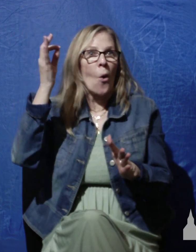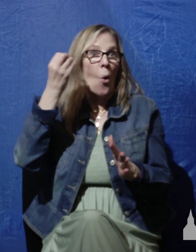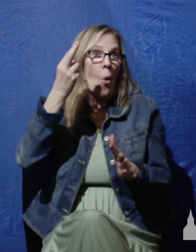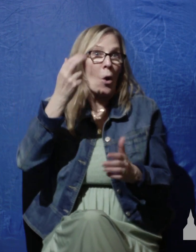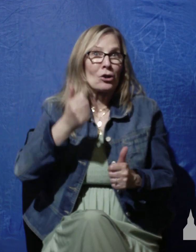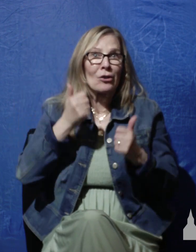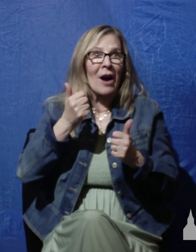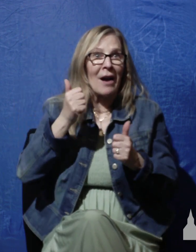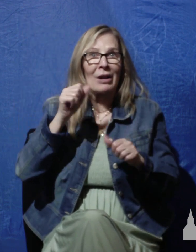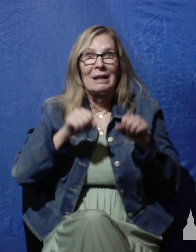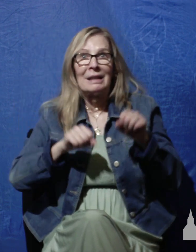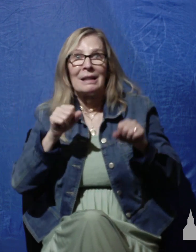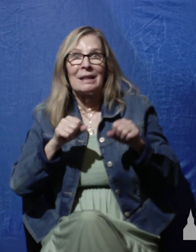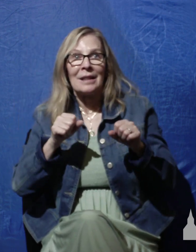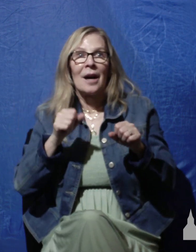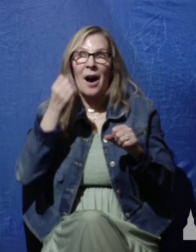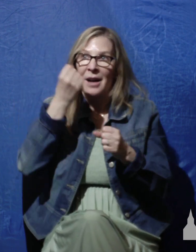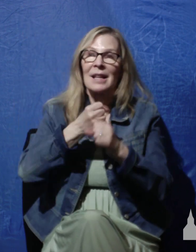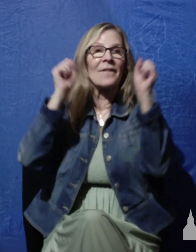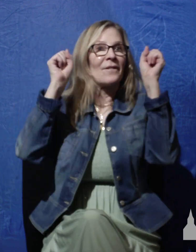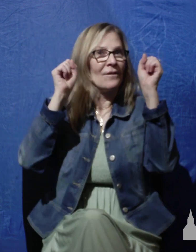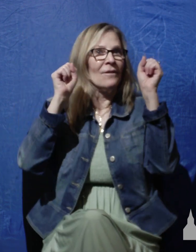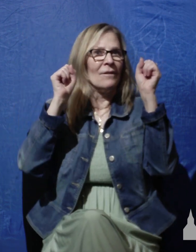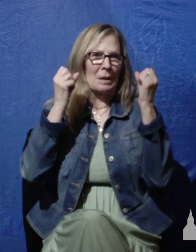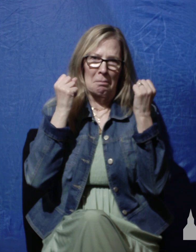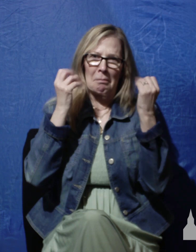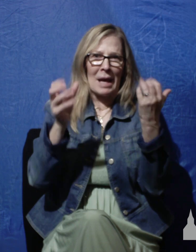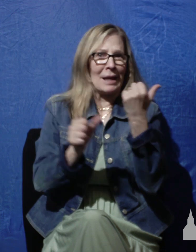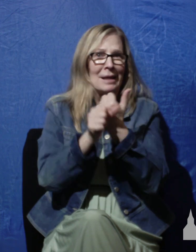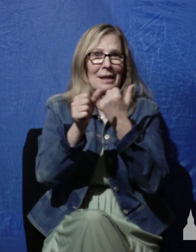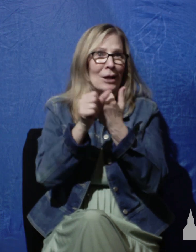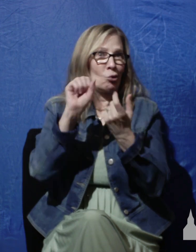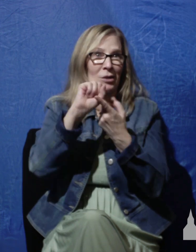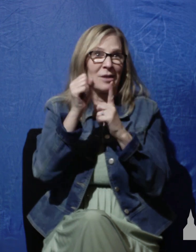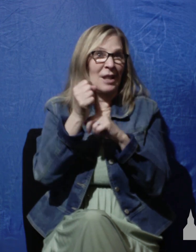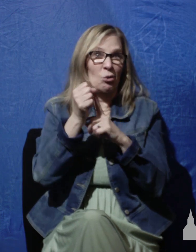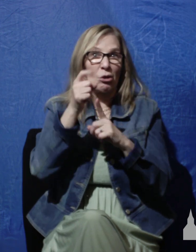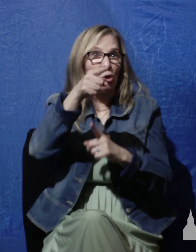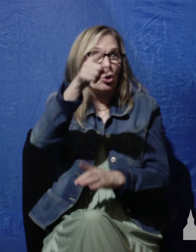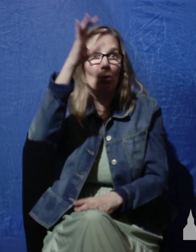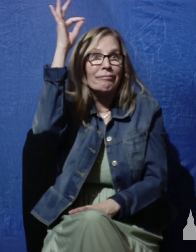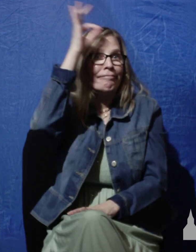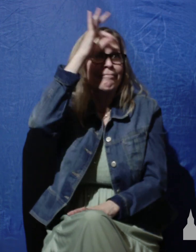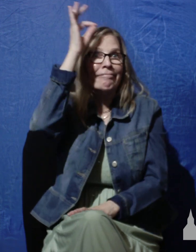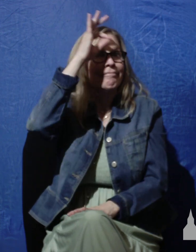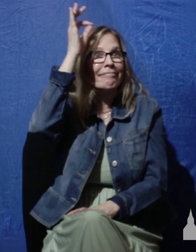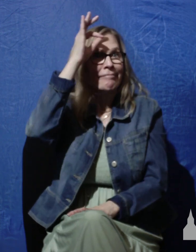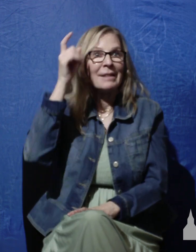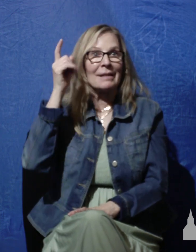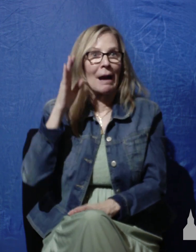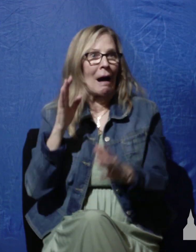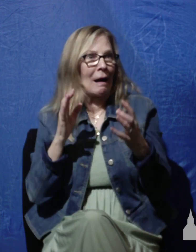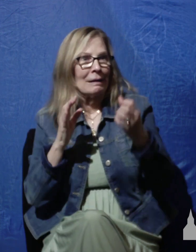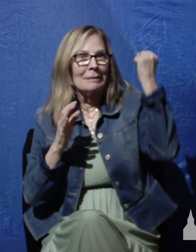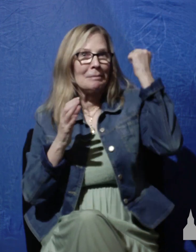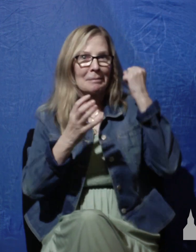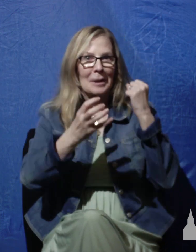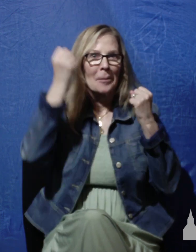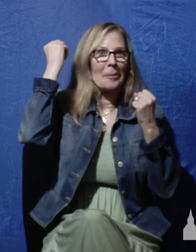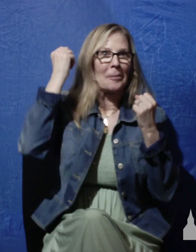and there are certainly dangerous situations that you were not even aware of when God delivered you unbeknownst